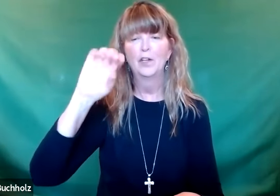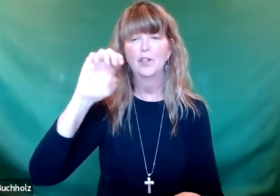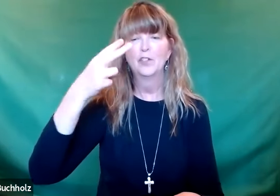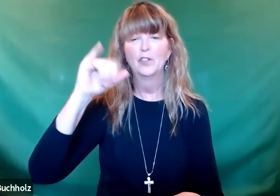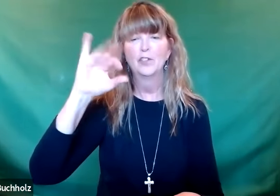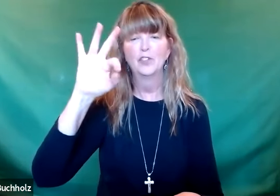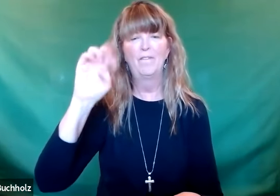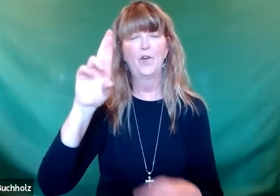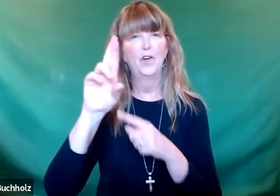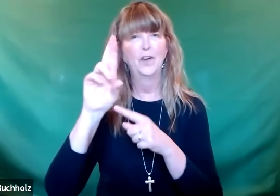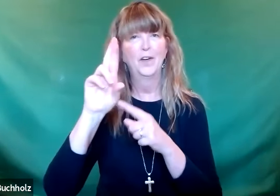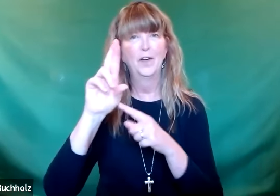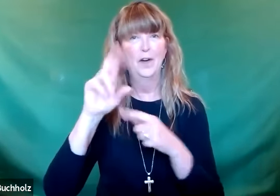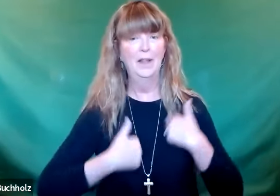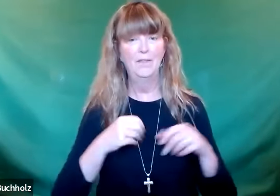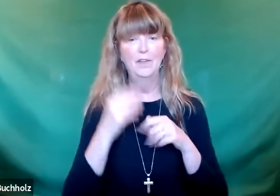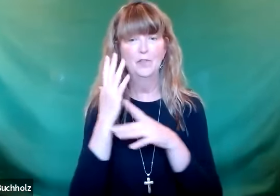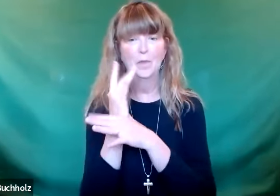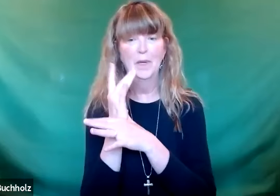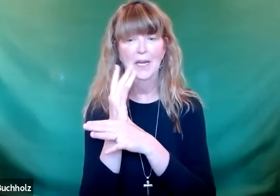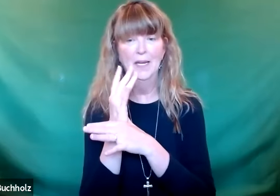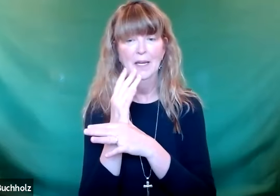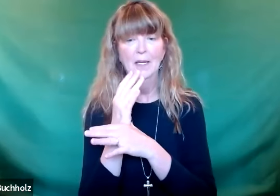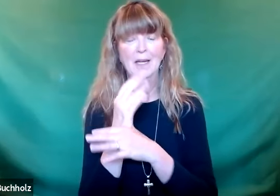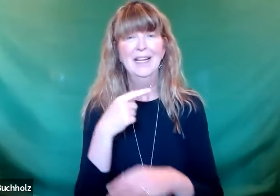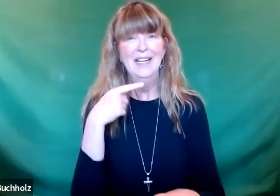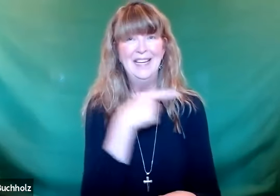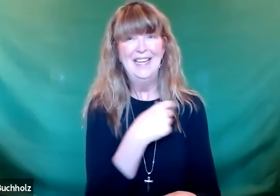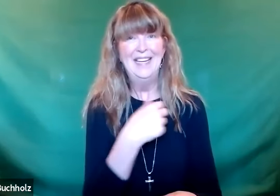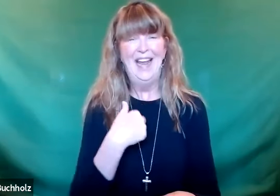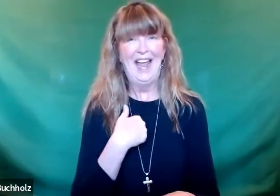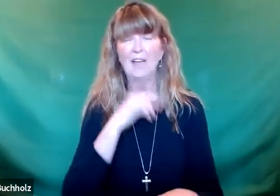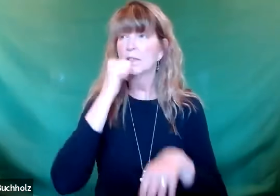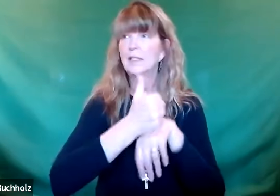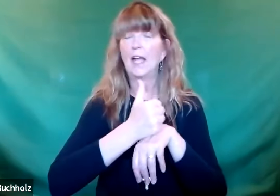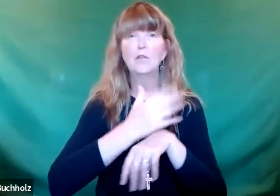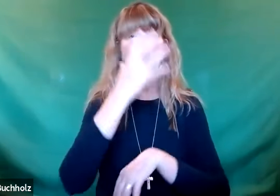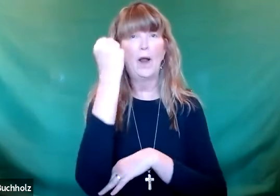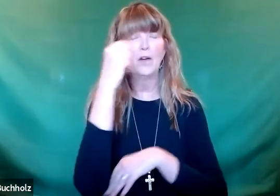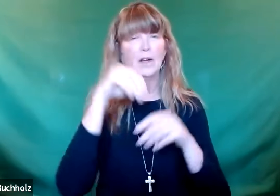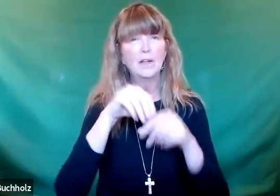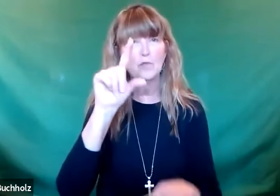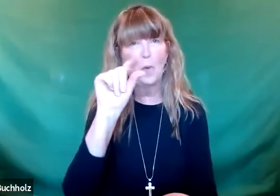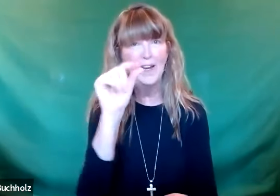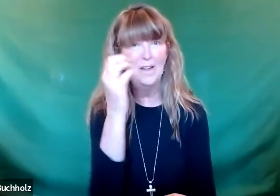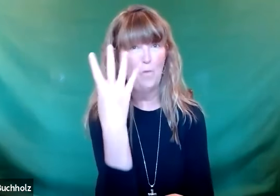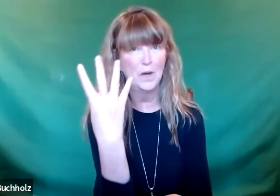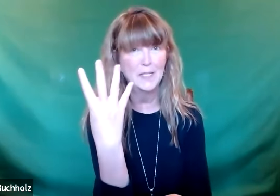held by Herr Scheider in Germany,